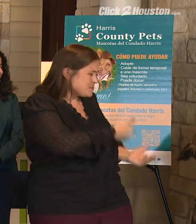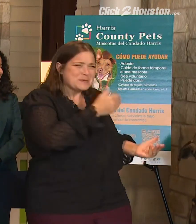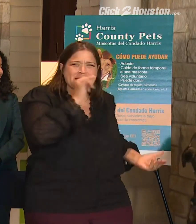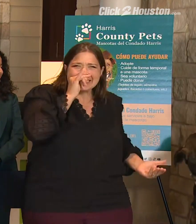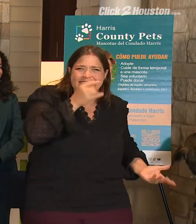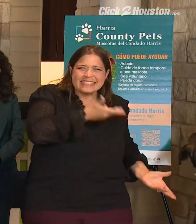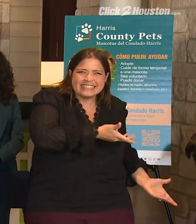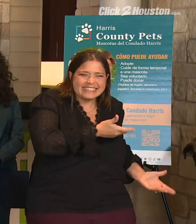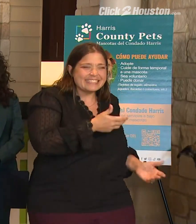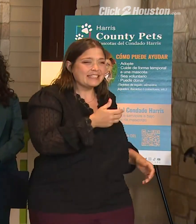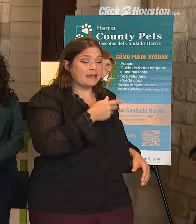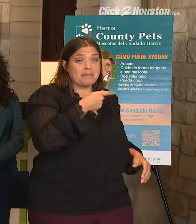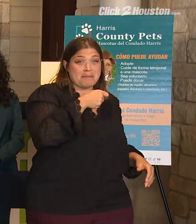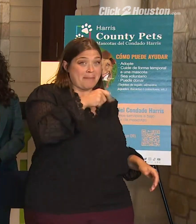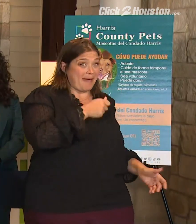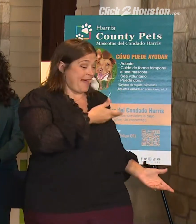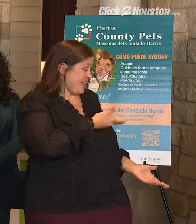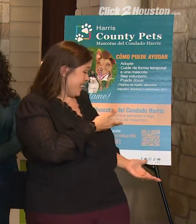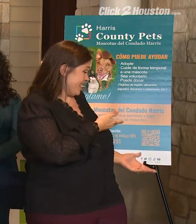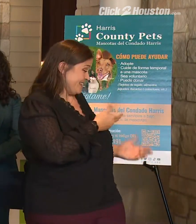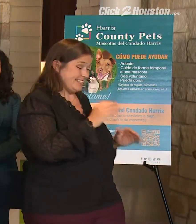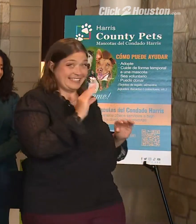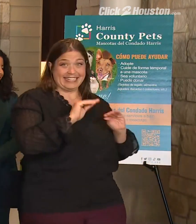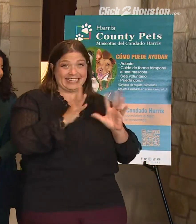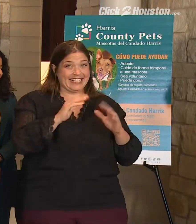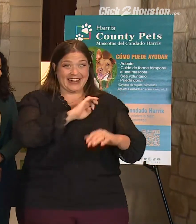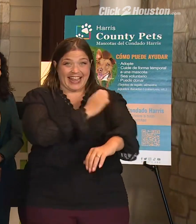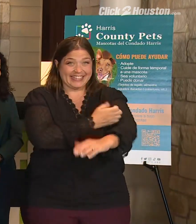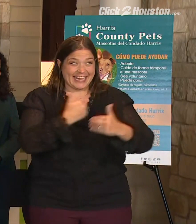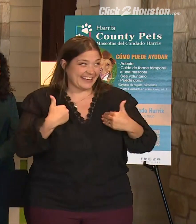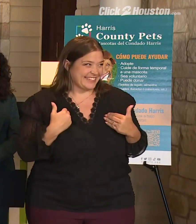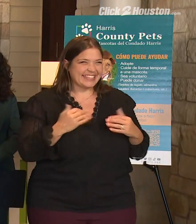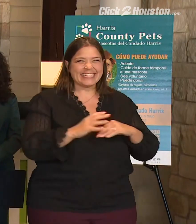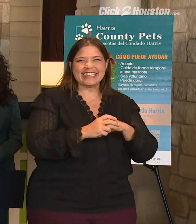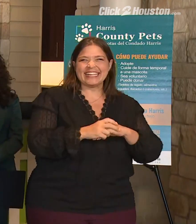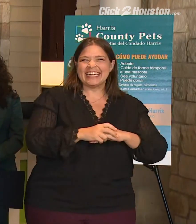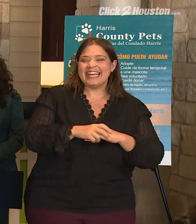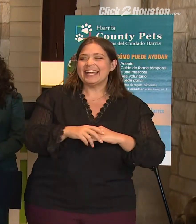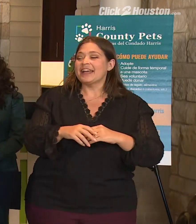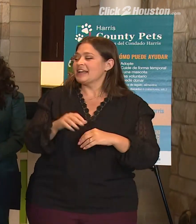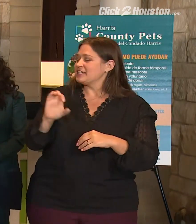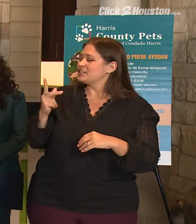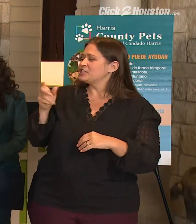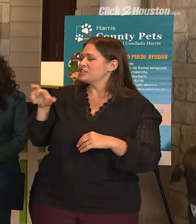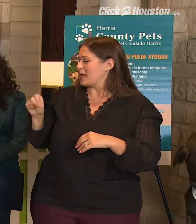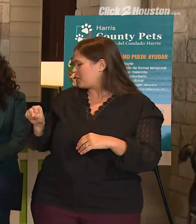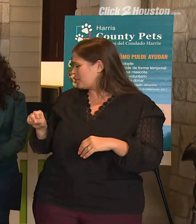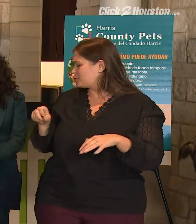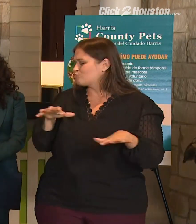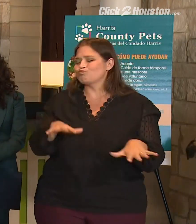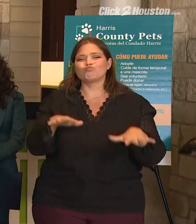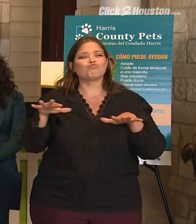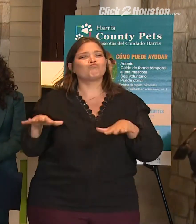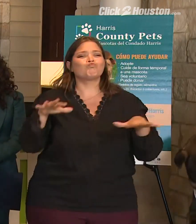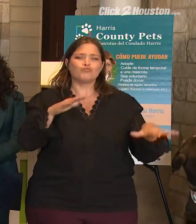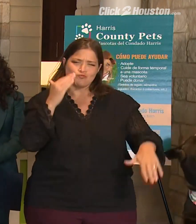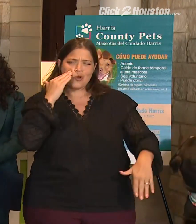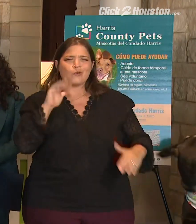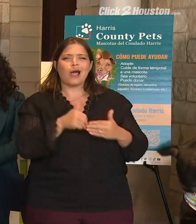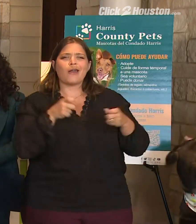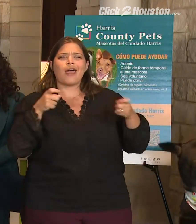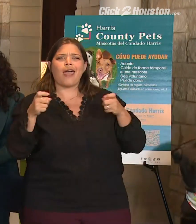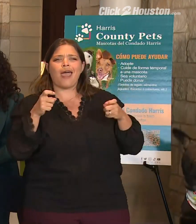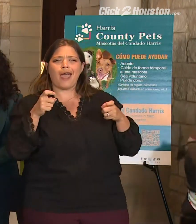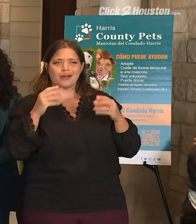Peppa here is full of energy, and Checkers knows how to handle the press conference.